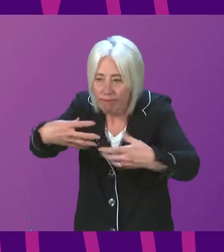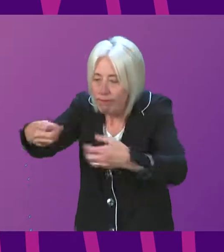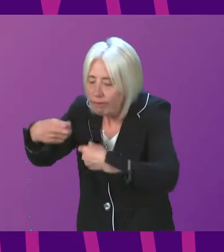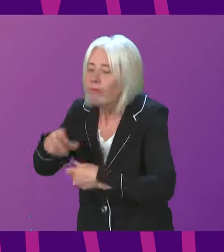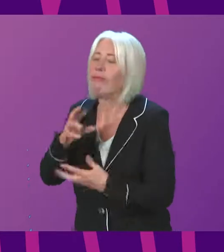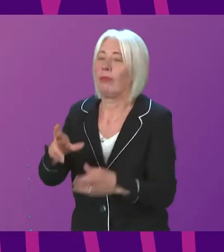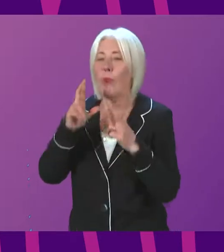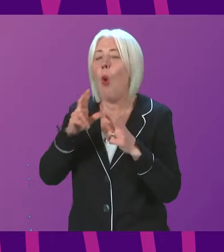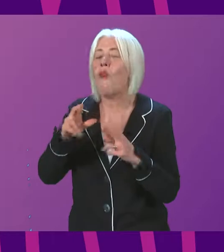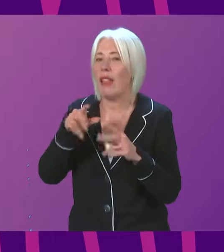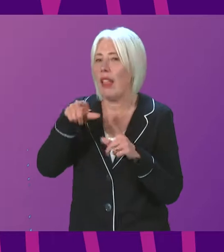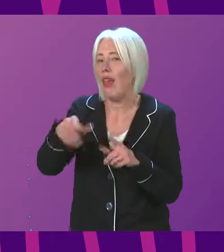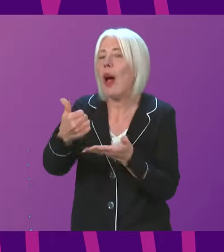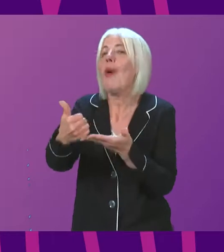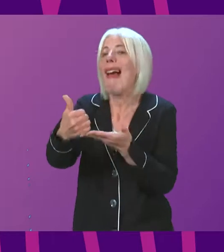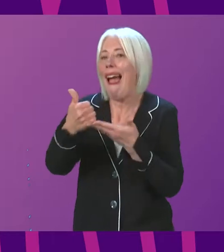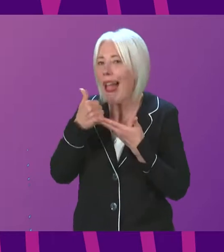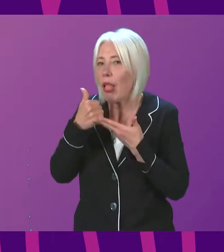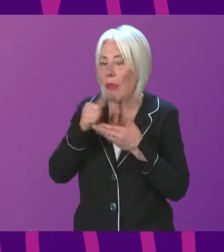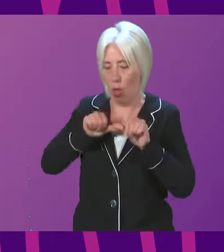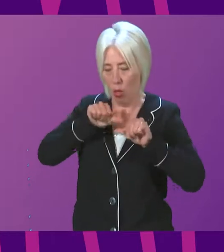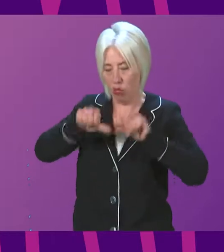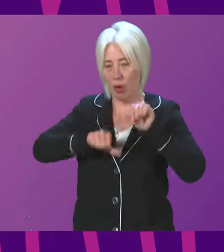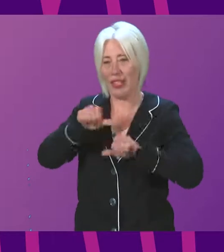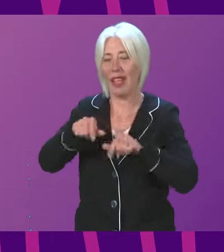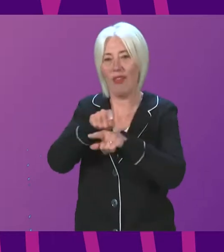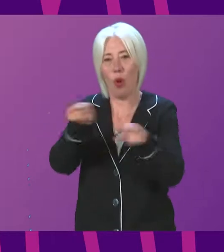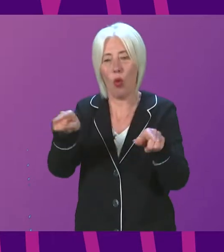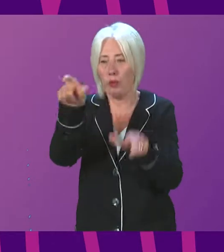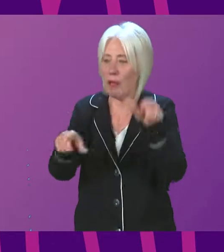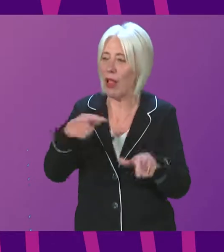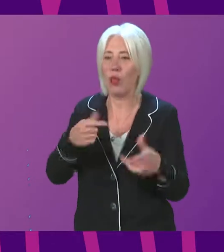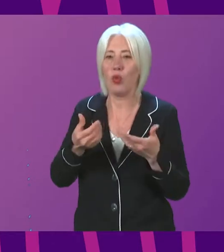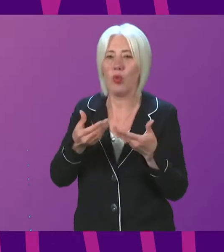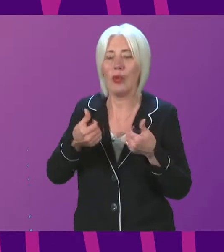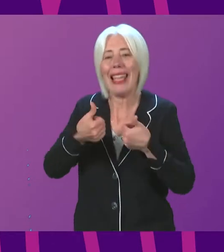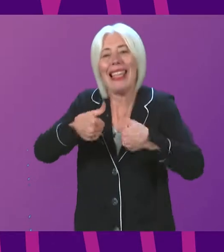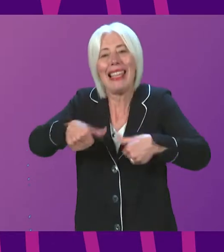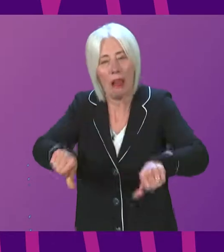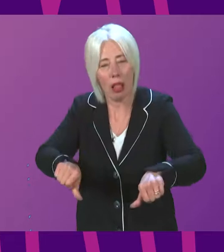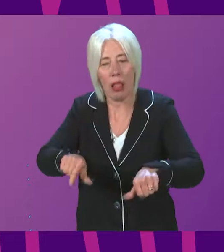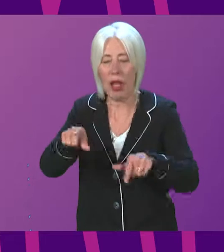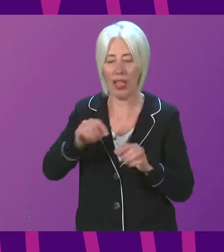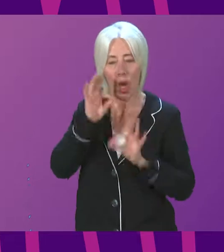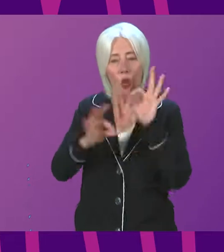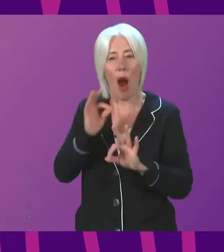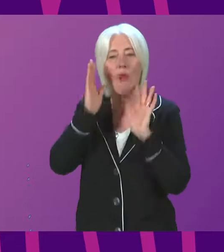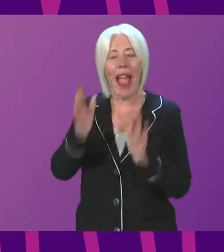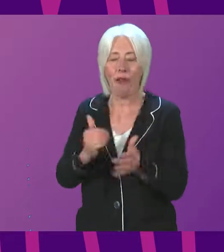will help to assist in the process of healing, which this inquiry has to be part of.